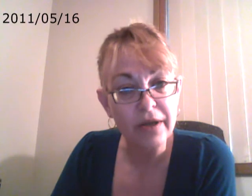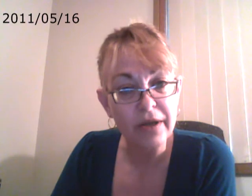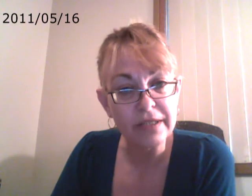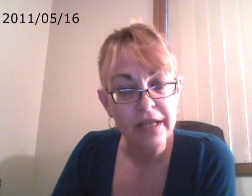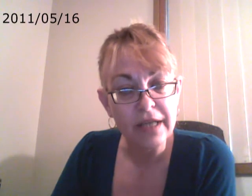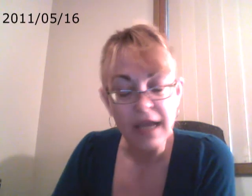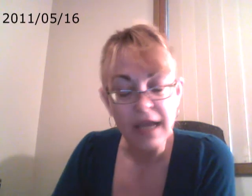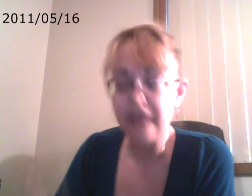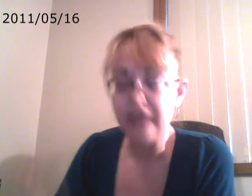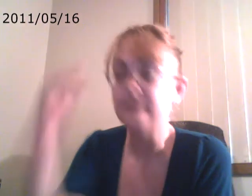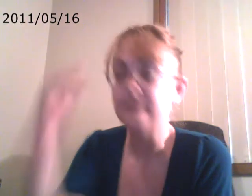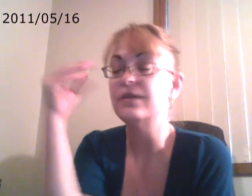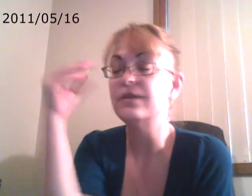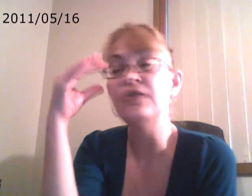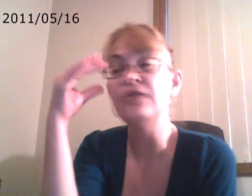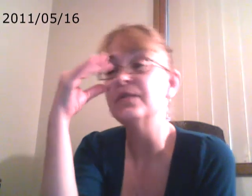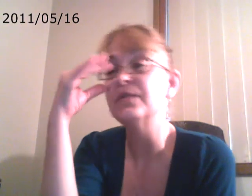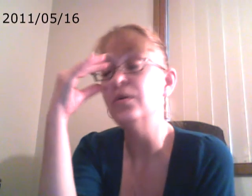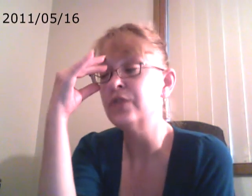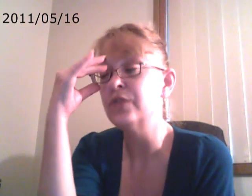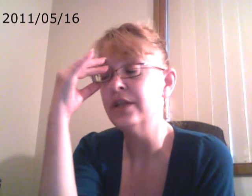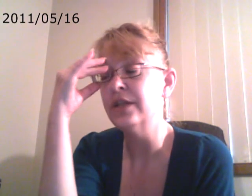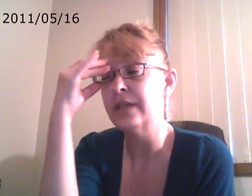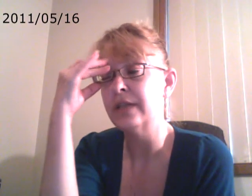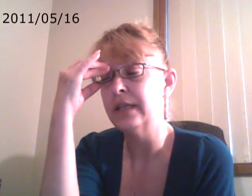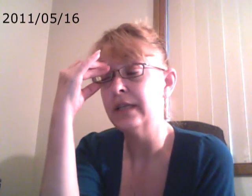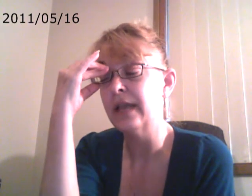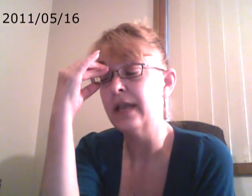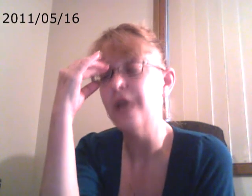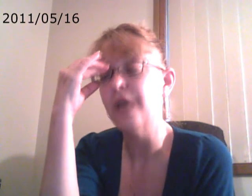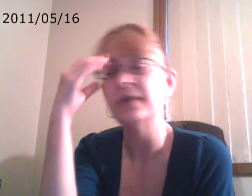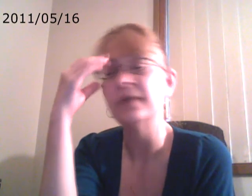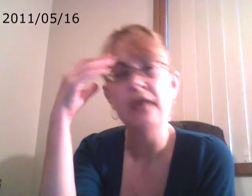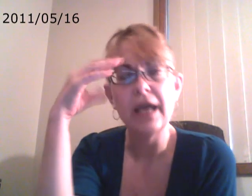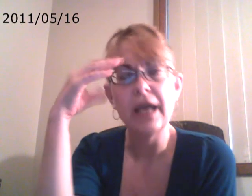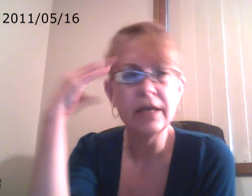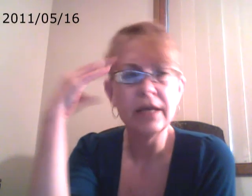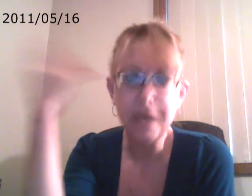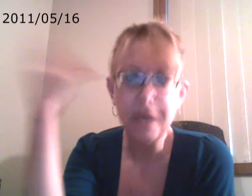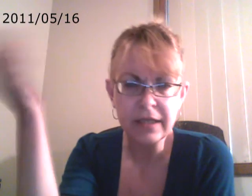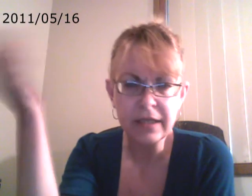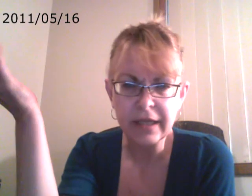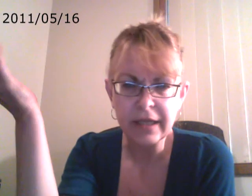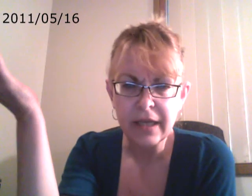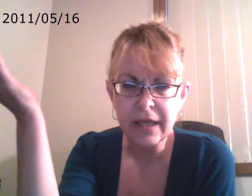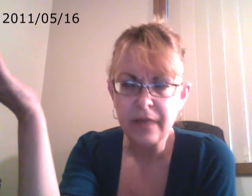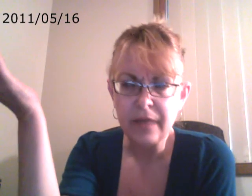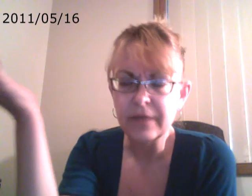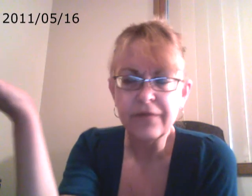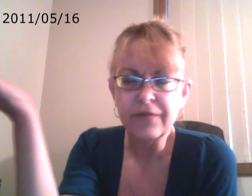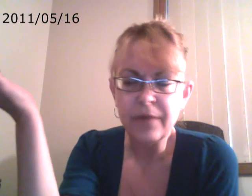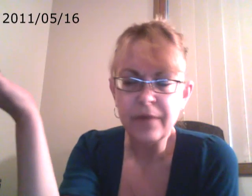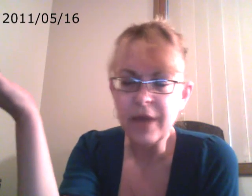And there are some global changes that need to happen. And medically, I mean, in my